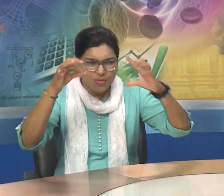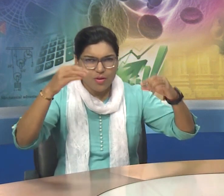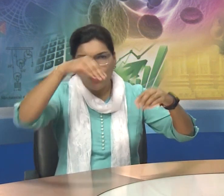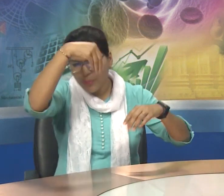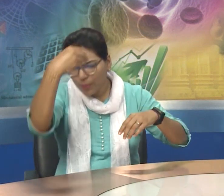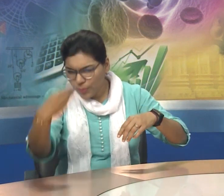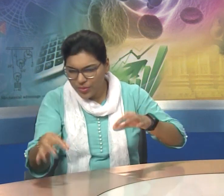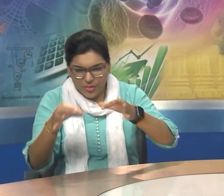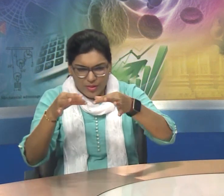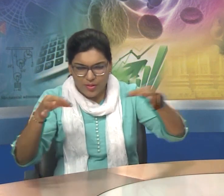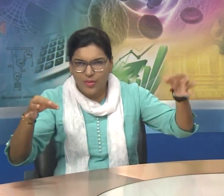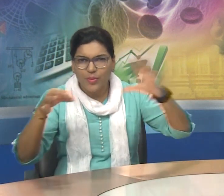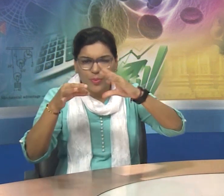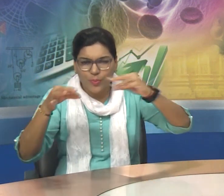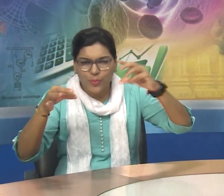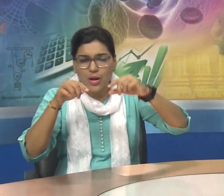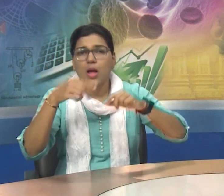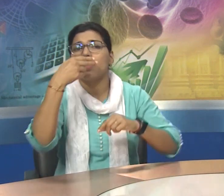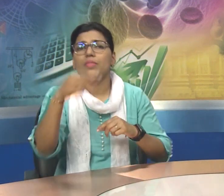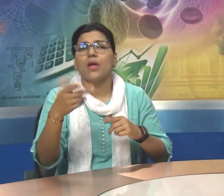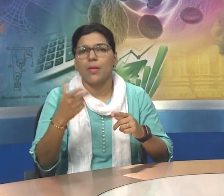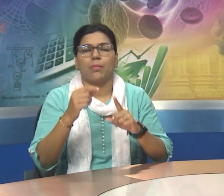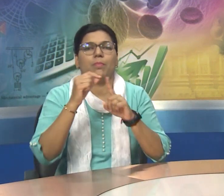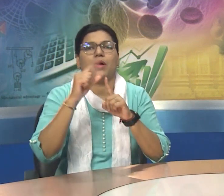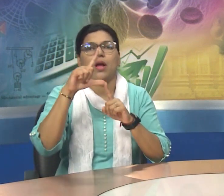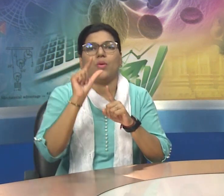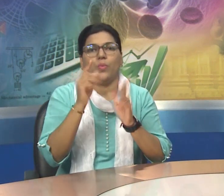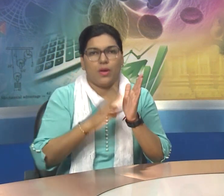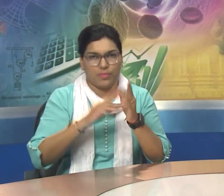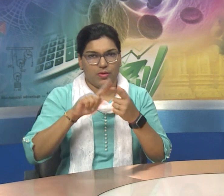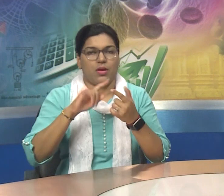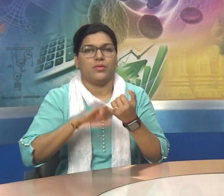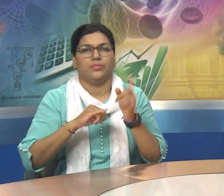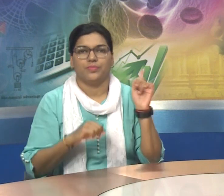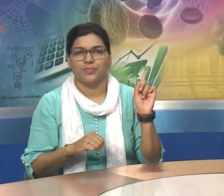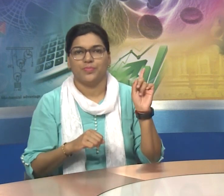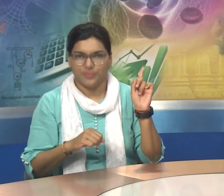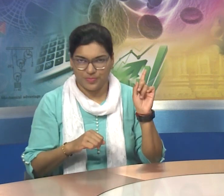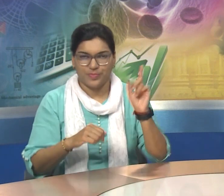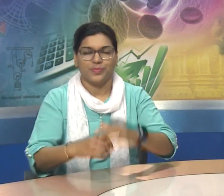Plumes. The feathers of birds.